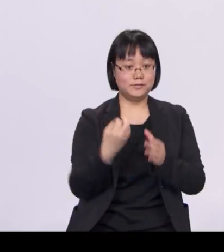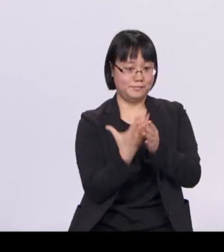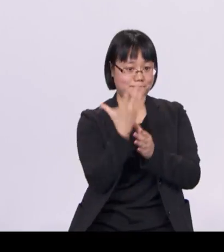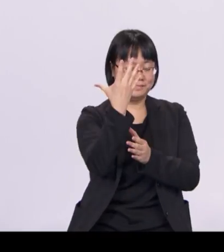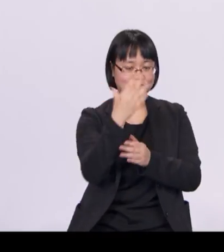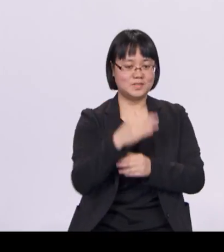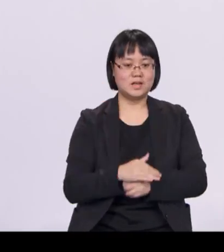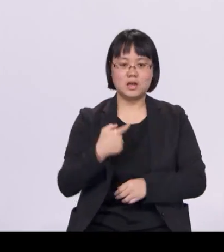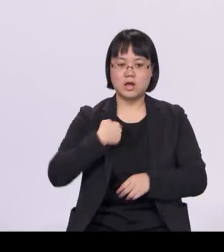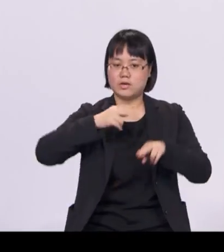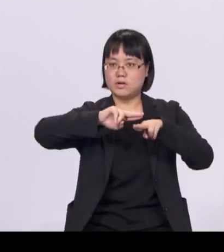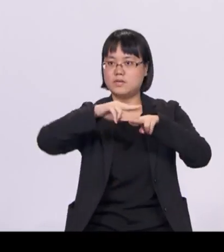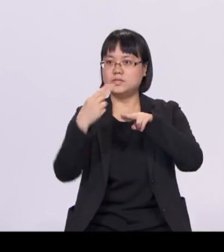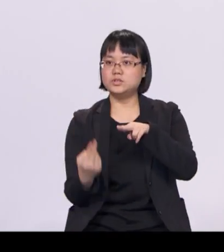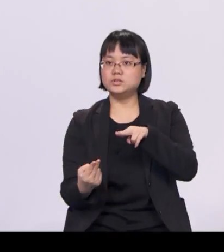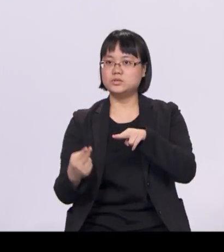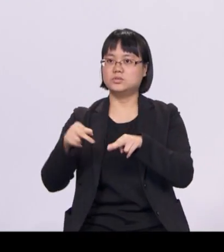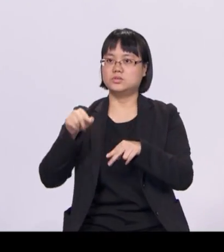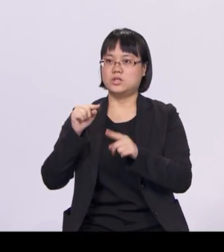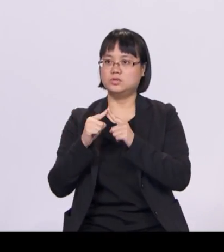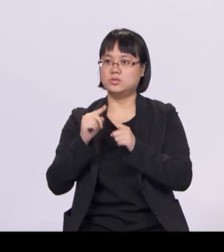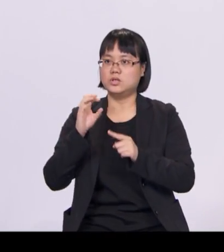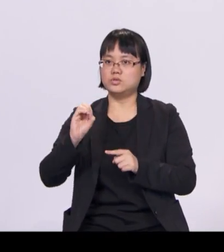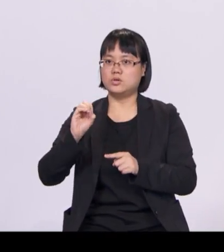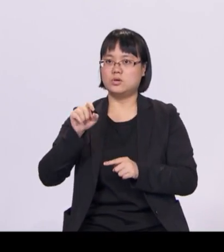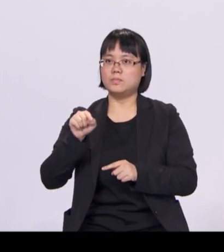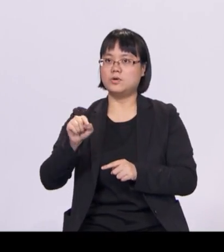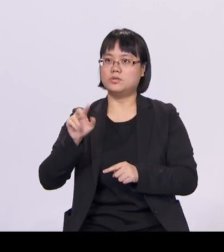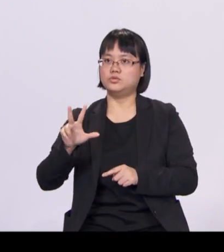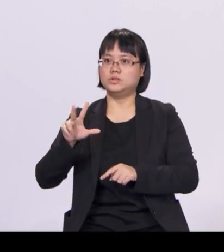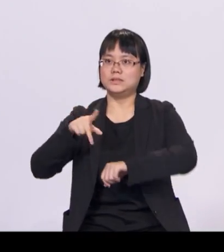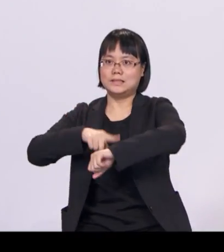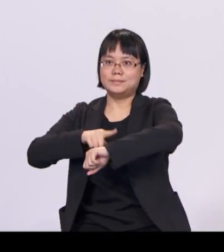reduce this rate to 0.3 times from FY 2019.